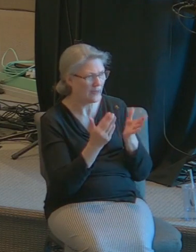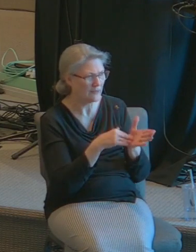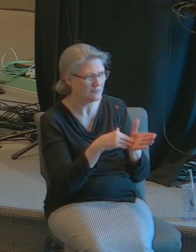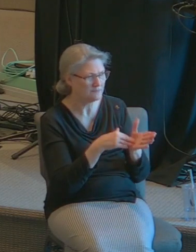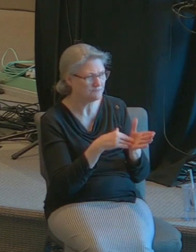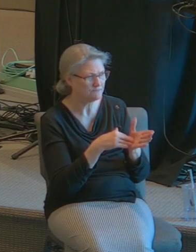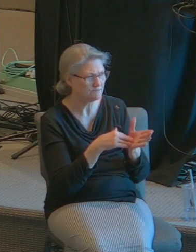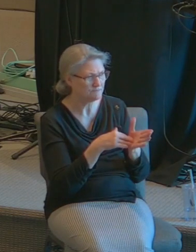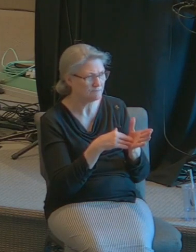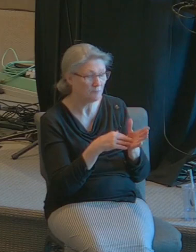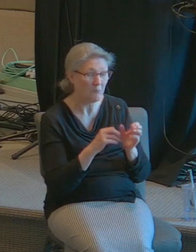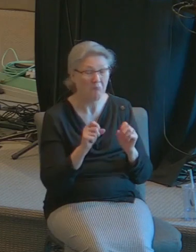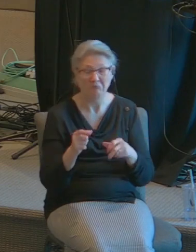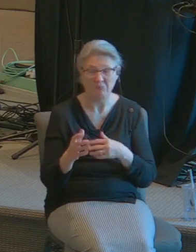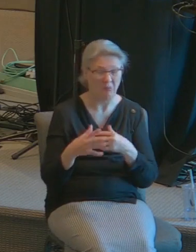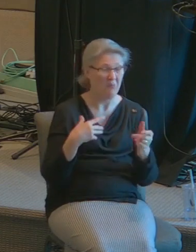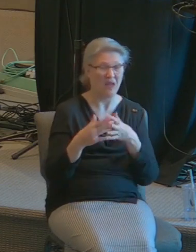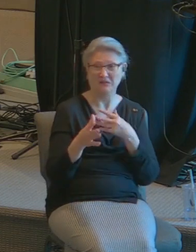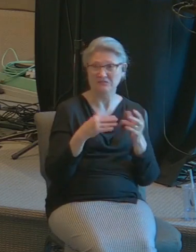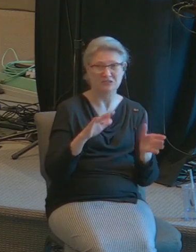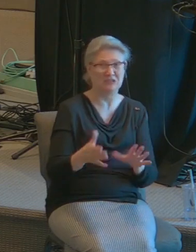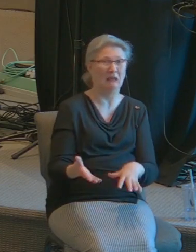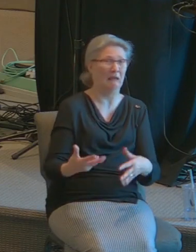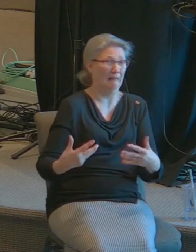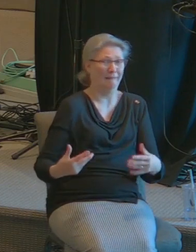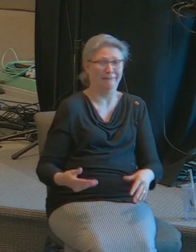won't matter she's gone